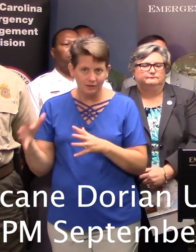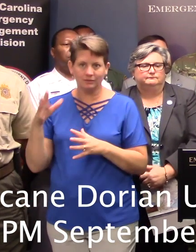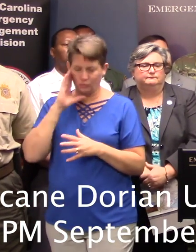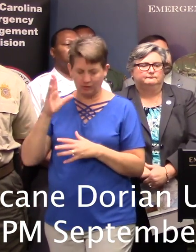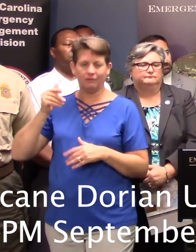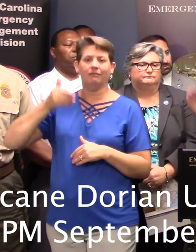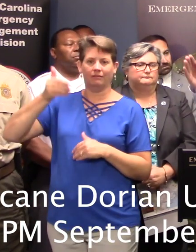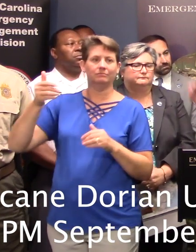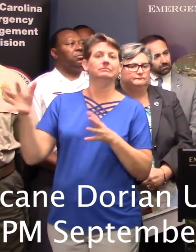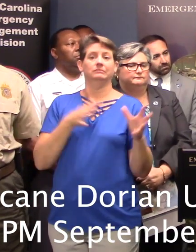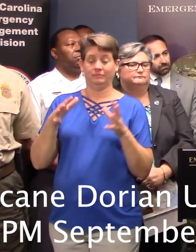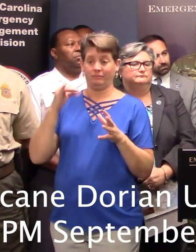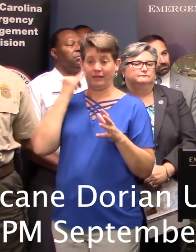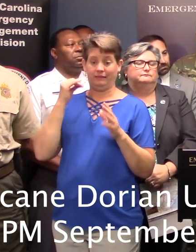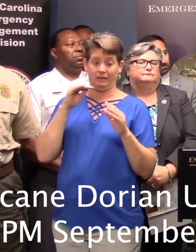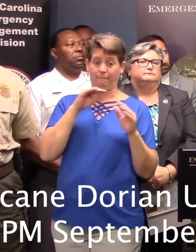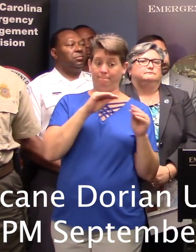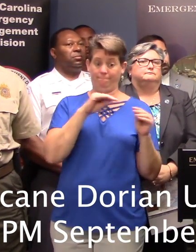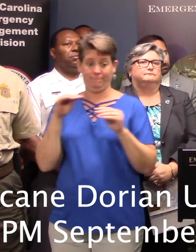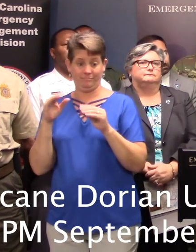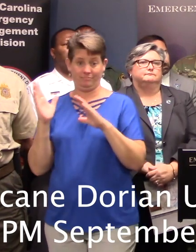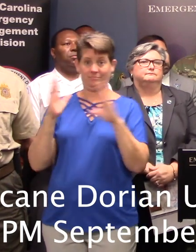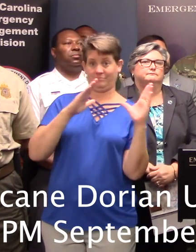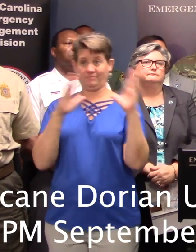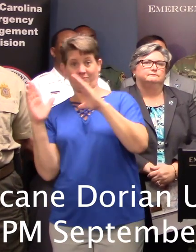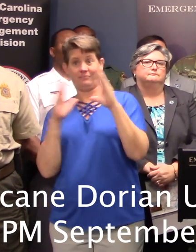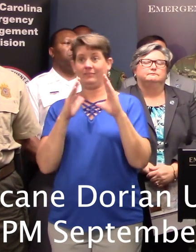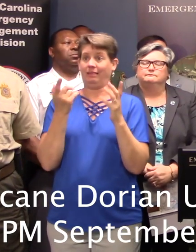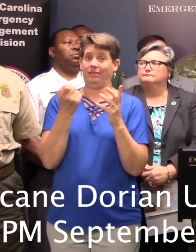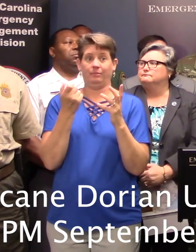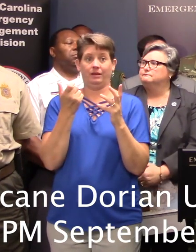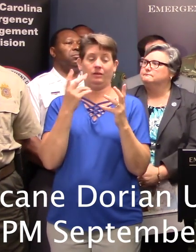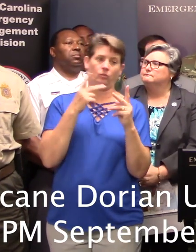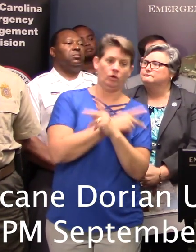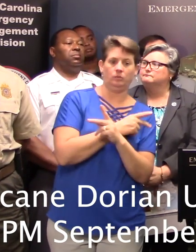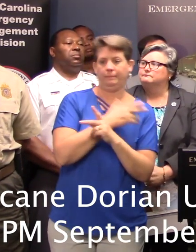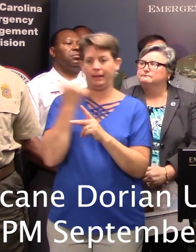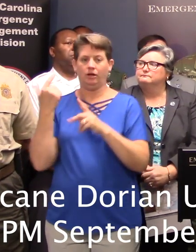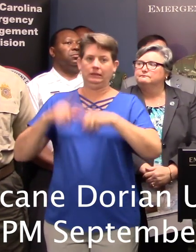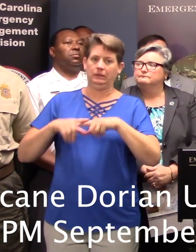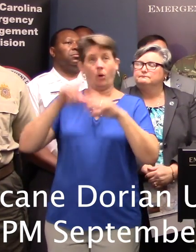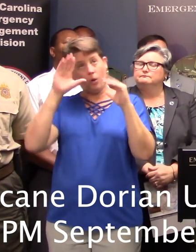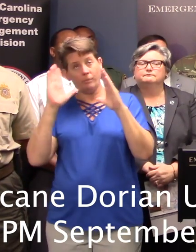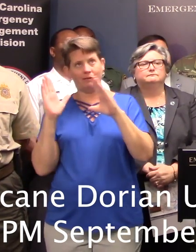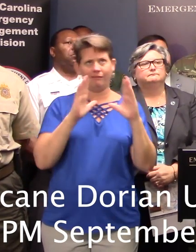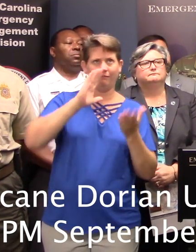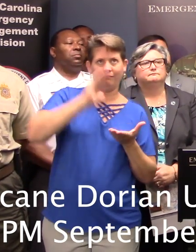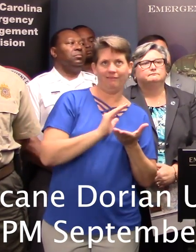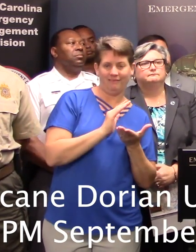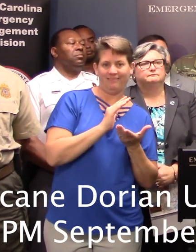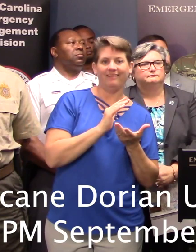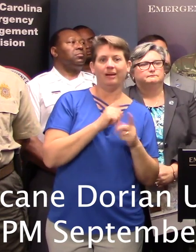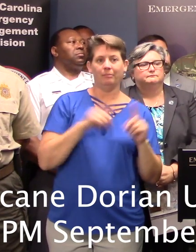hurricane turns a little bit inward, it'll be worse. If it turns outward, it'll be better. We're hoping it turns outward. But we